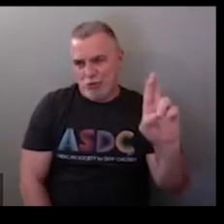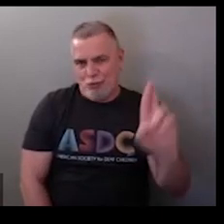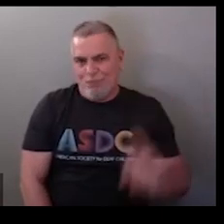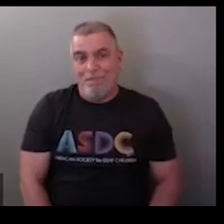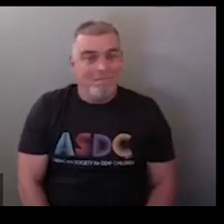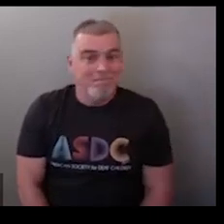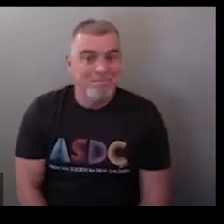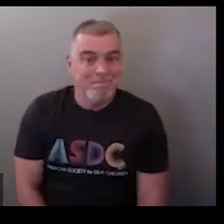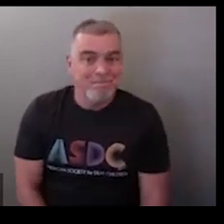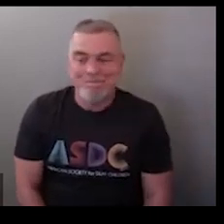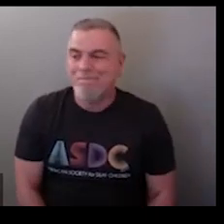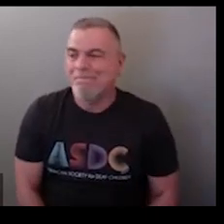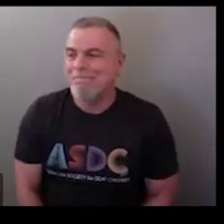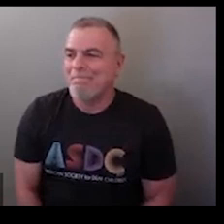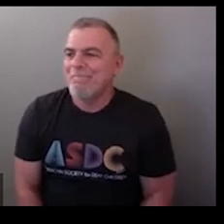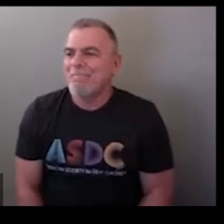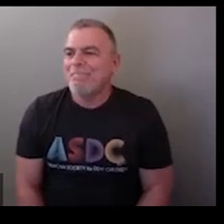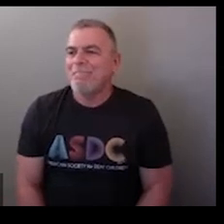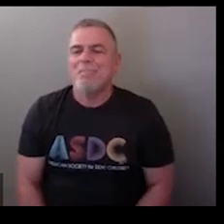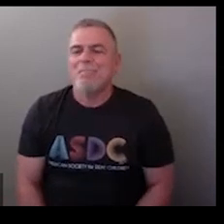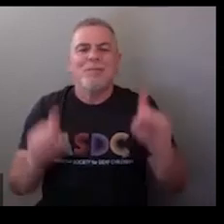like b-e-a-k-e-r